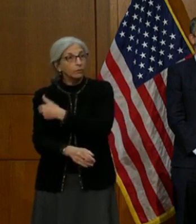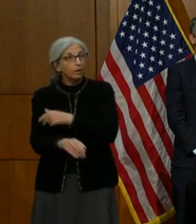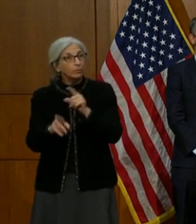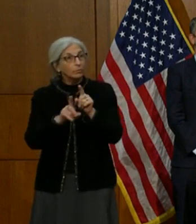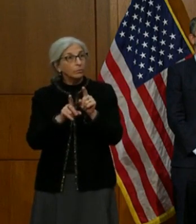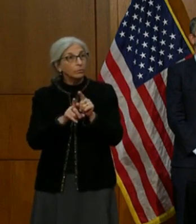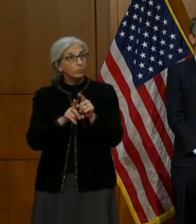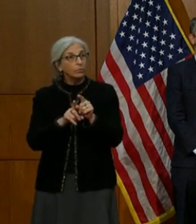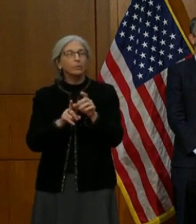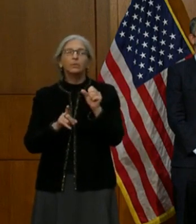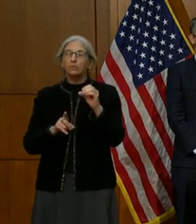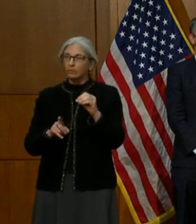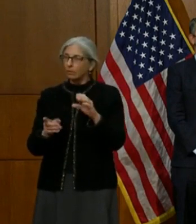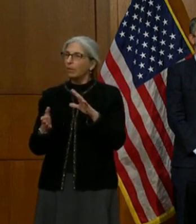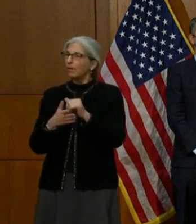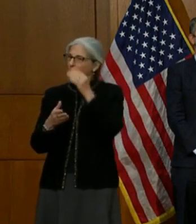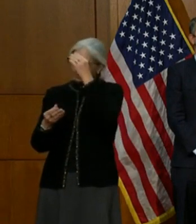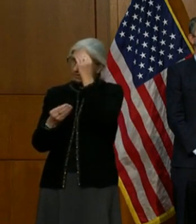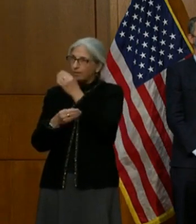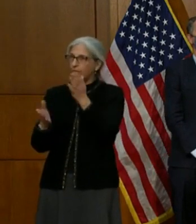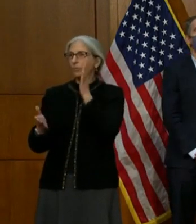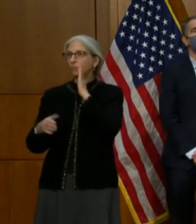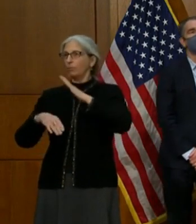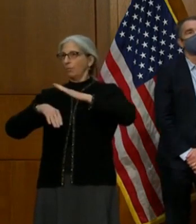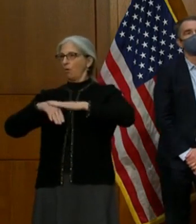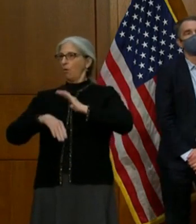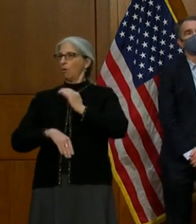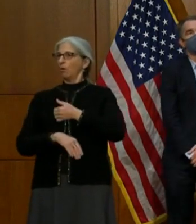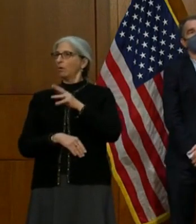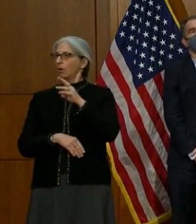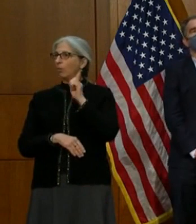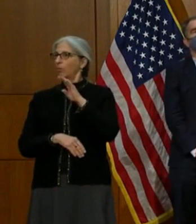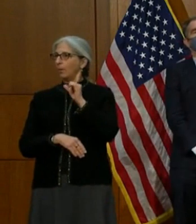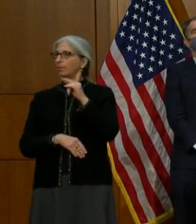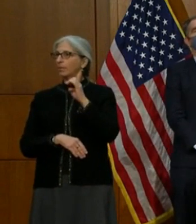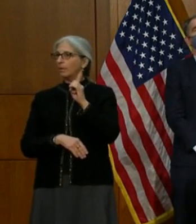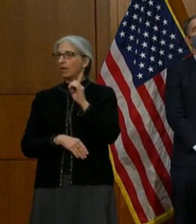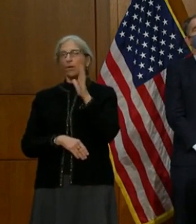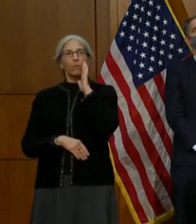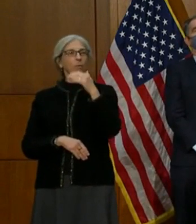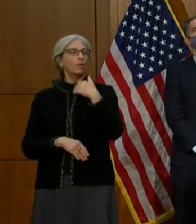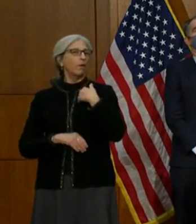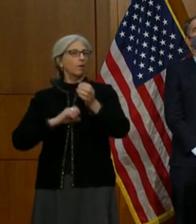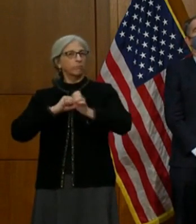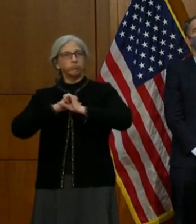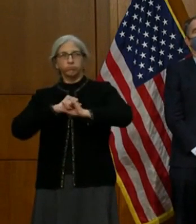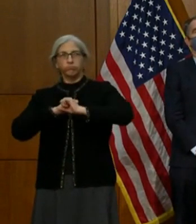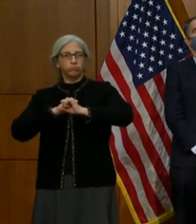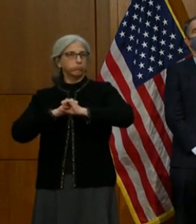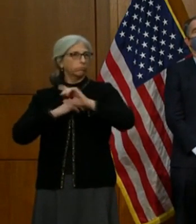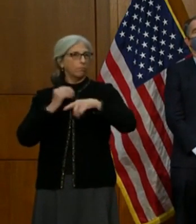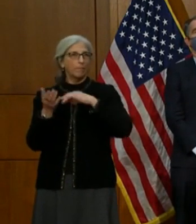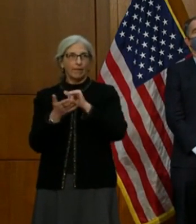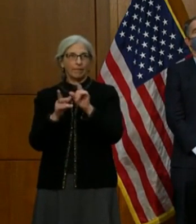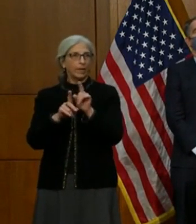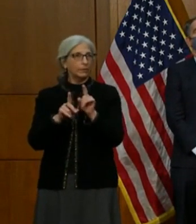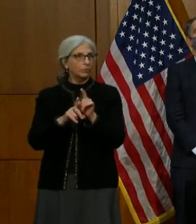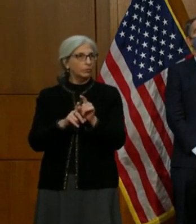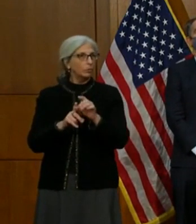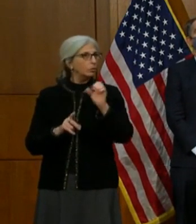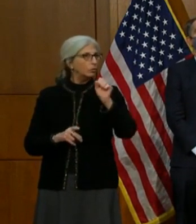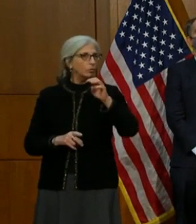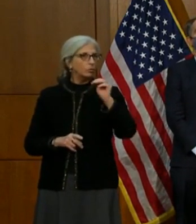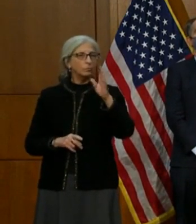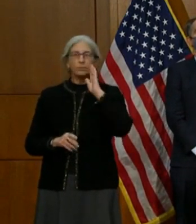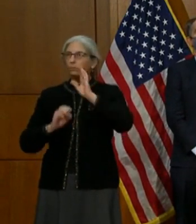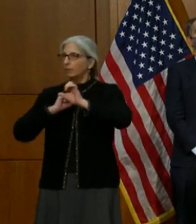go. This information will be published on our website we'll do massive media campaign around it, social media,